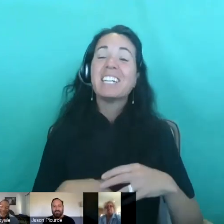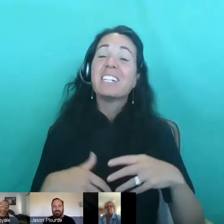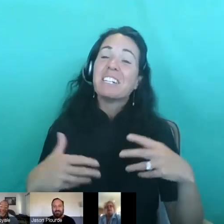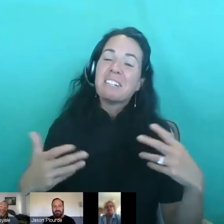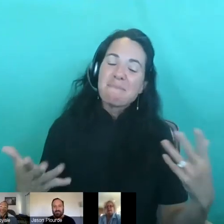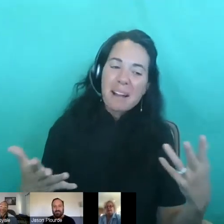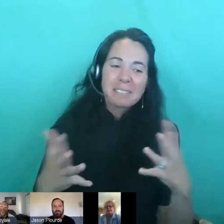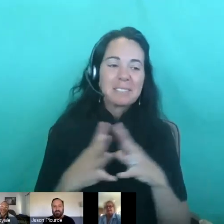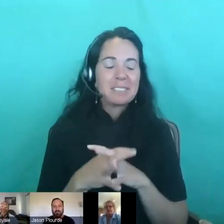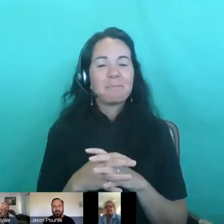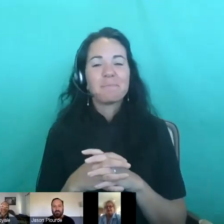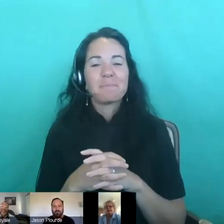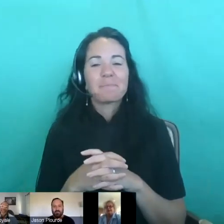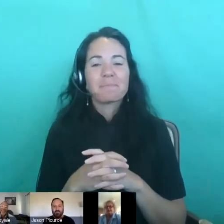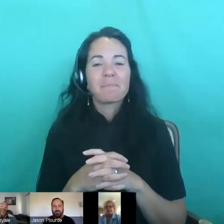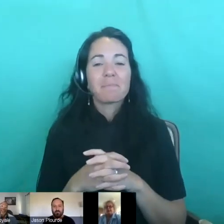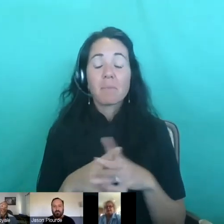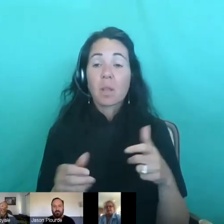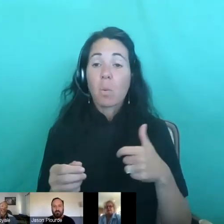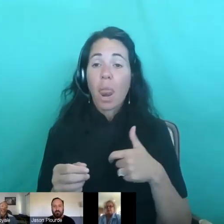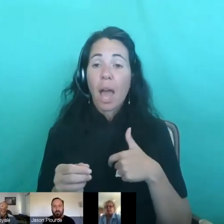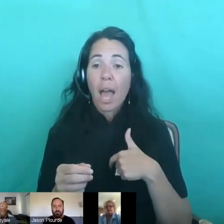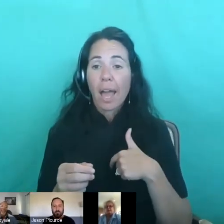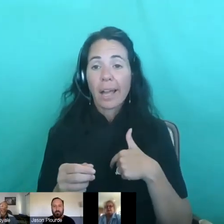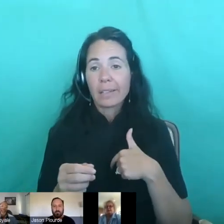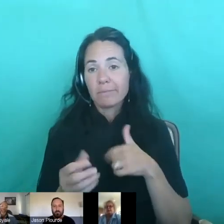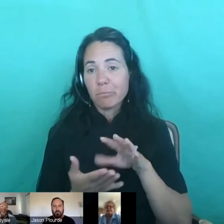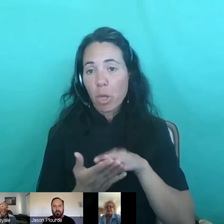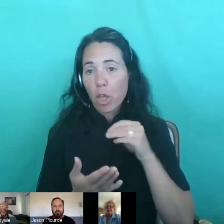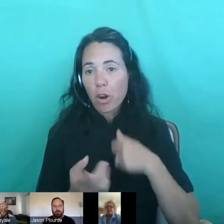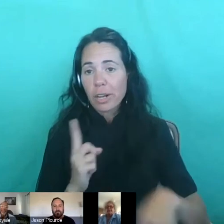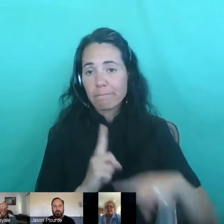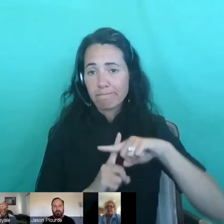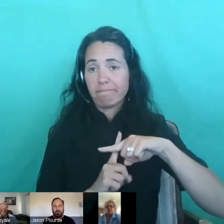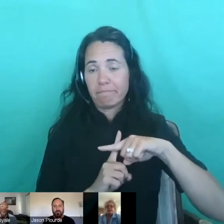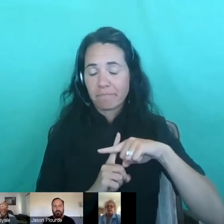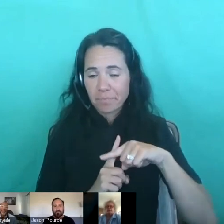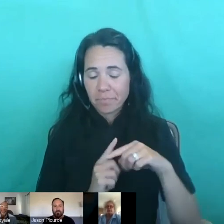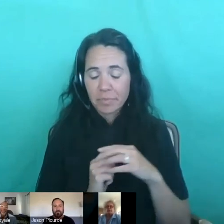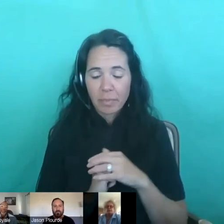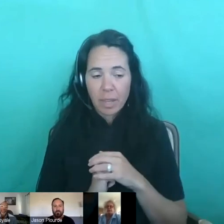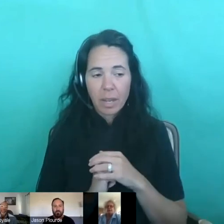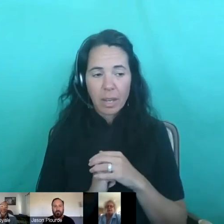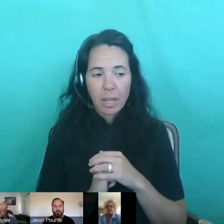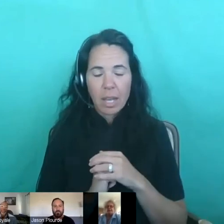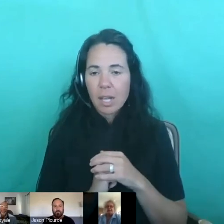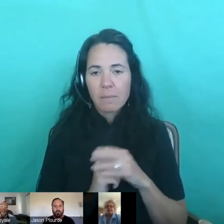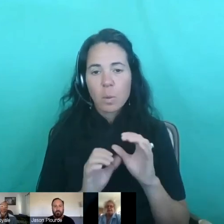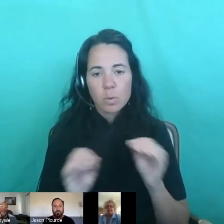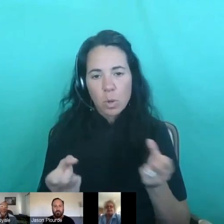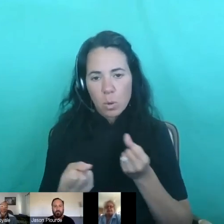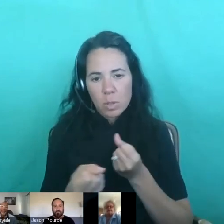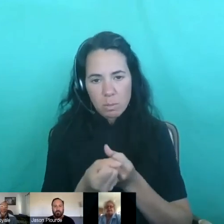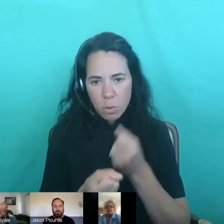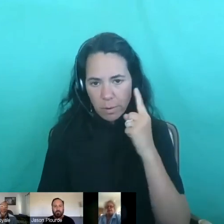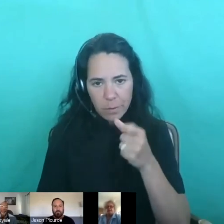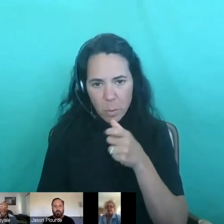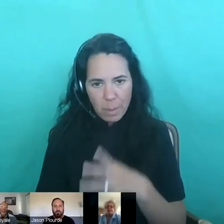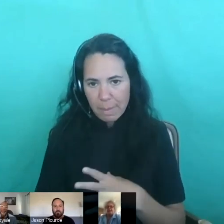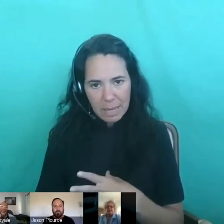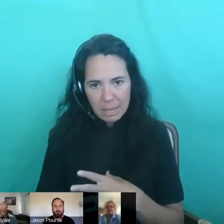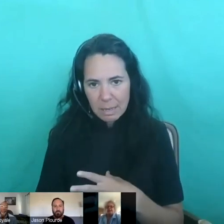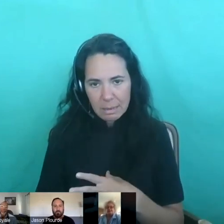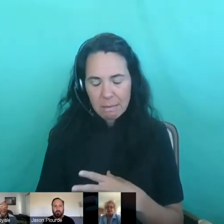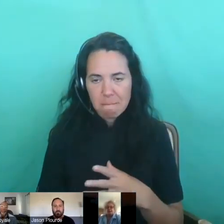And when I became positive, there was one of the things that, there was no support for women, basically. There